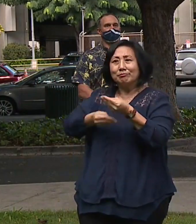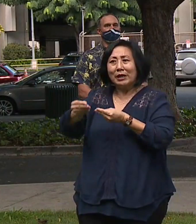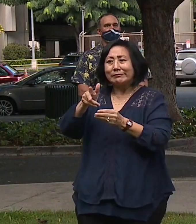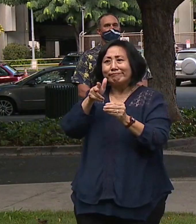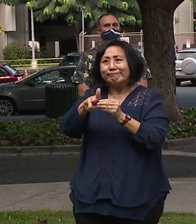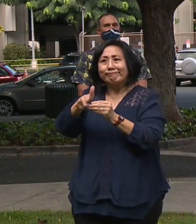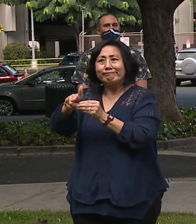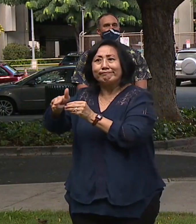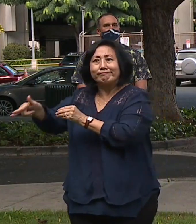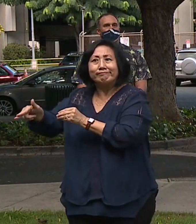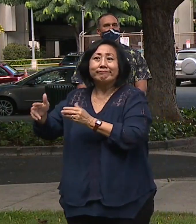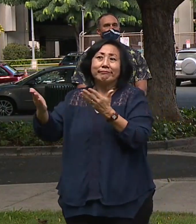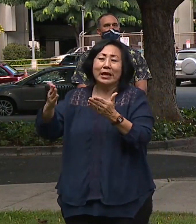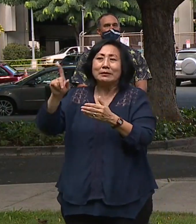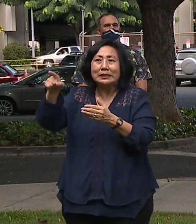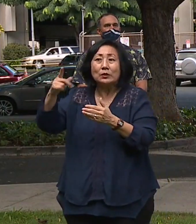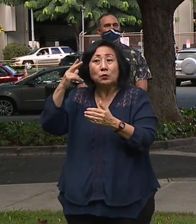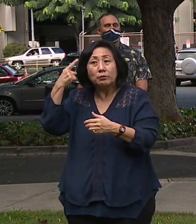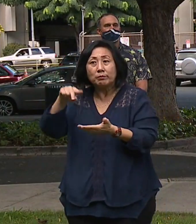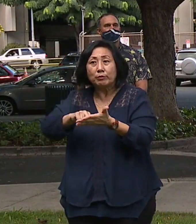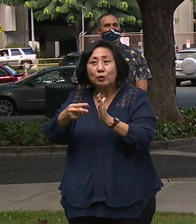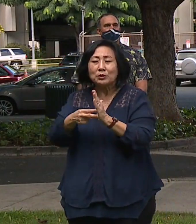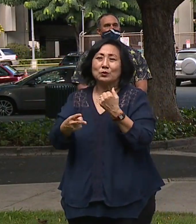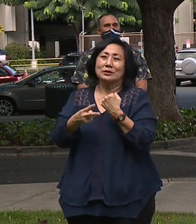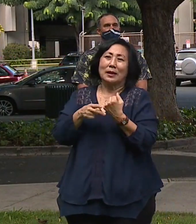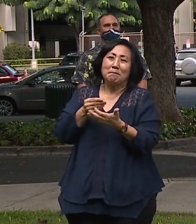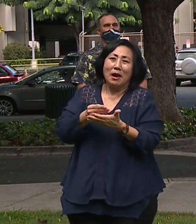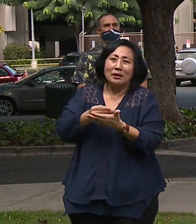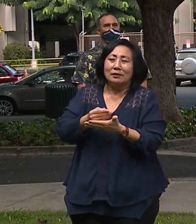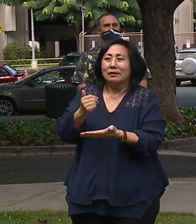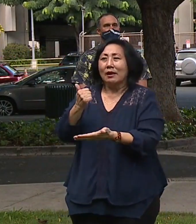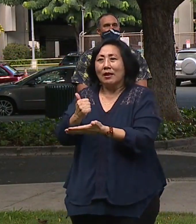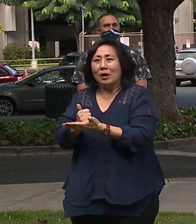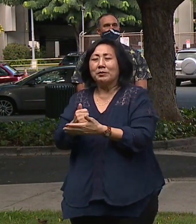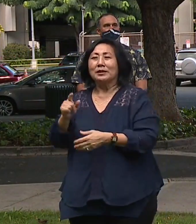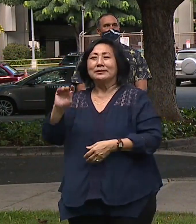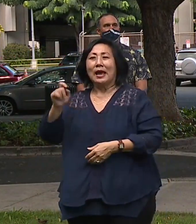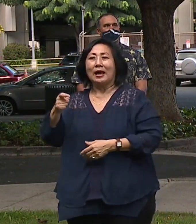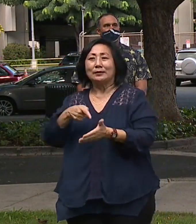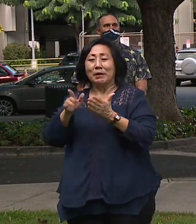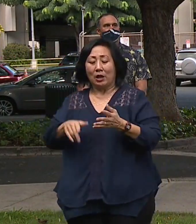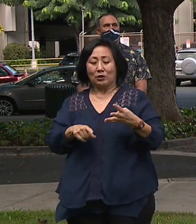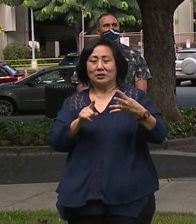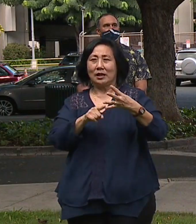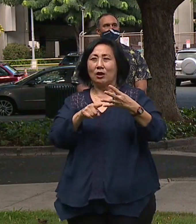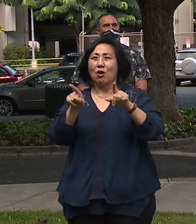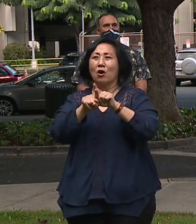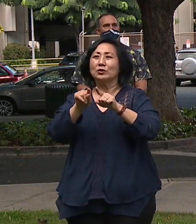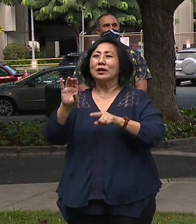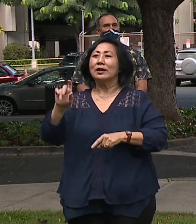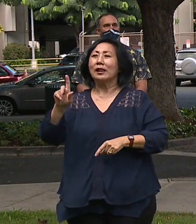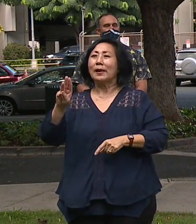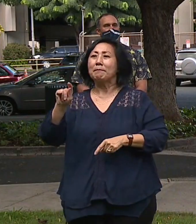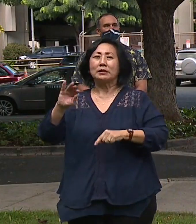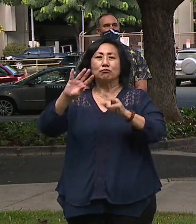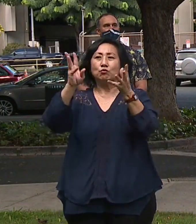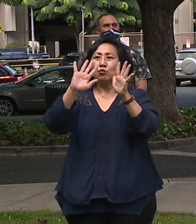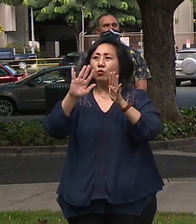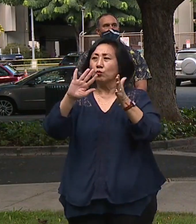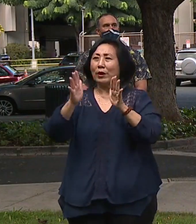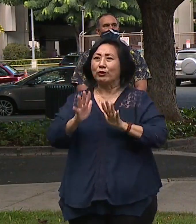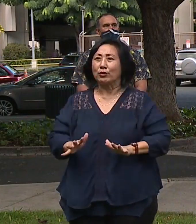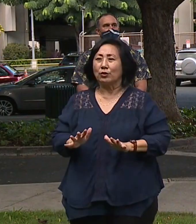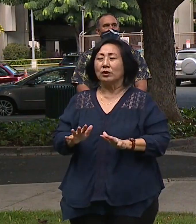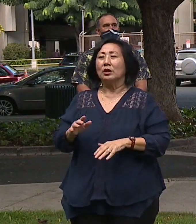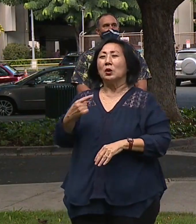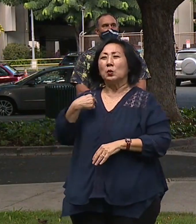could come and the need to save money, to save taxpayer money. And then there's the climate crisis, which Mayor talked about, and the need to make sure